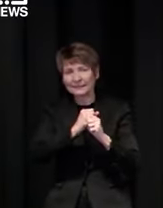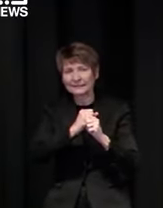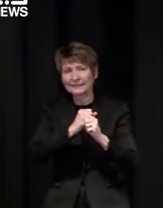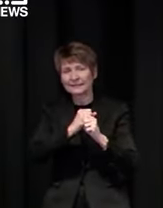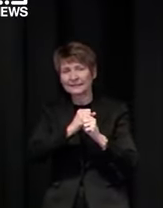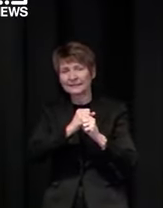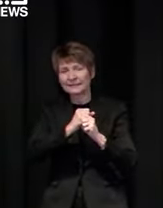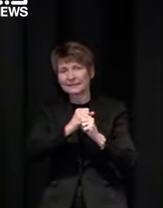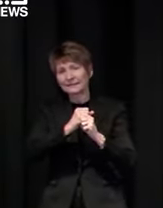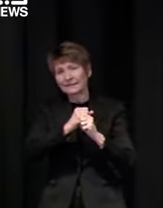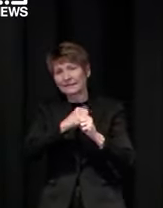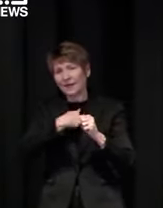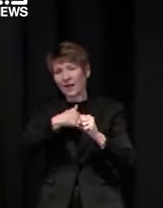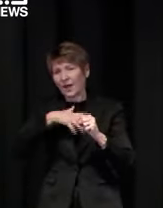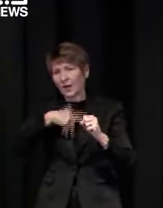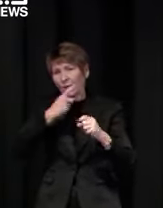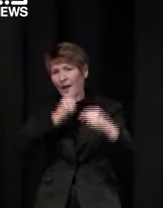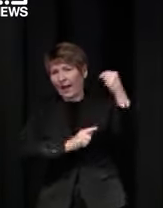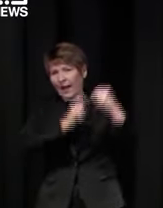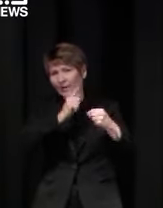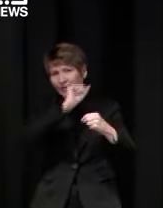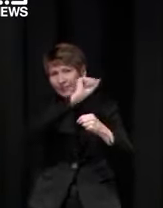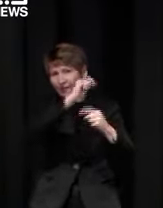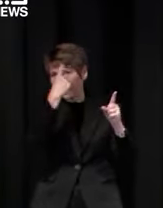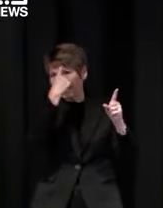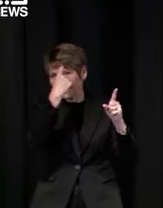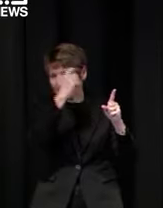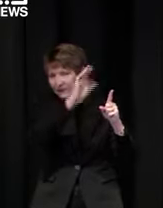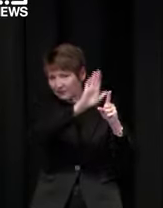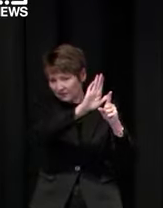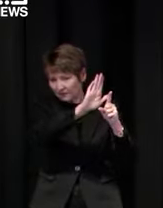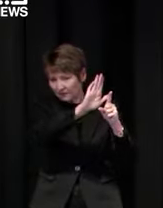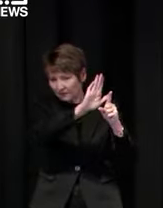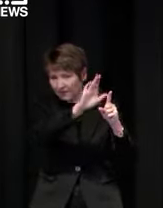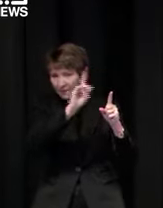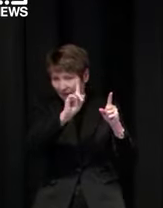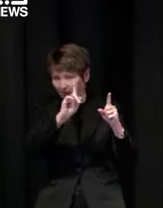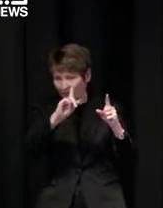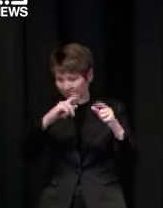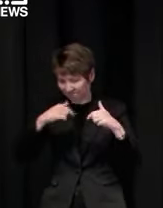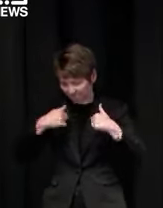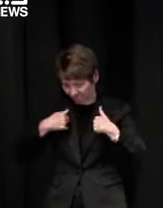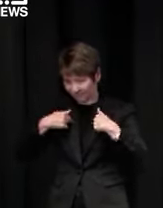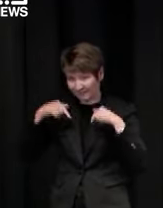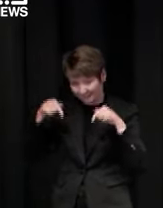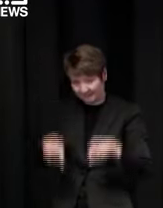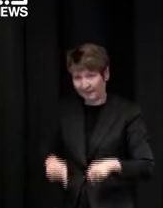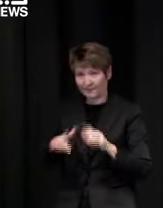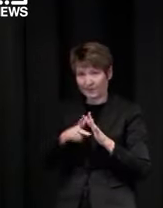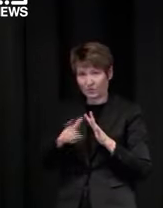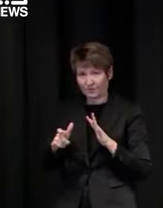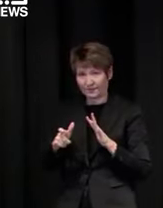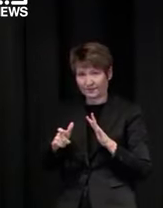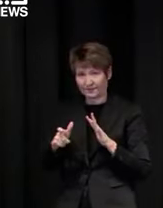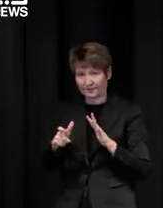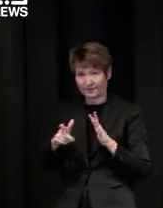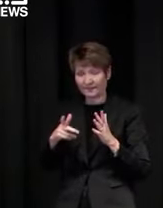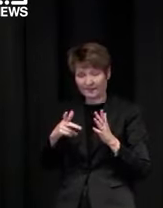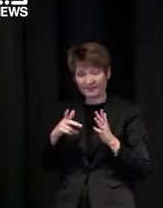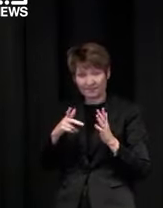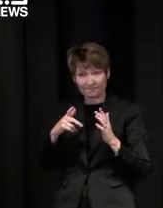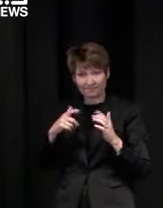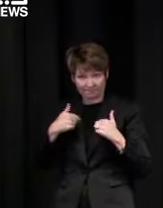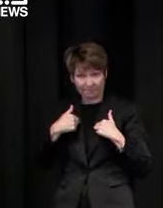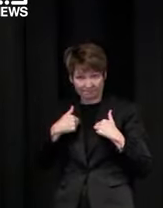sites go for instance so when we have a problem we have more testing done in that area we don't have complete control control about where gps